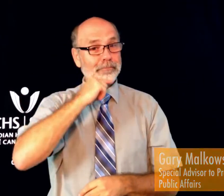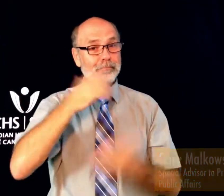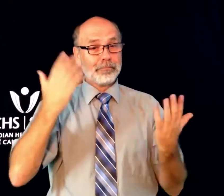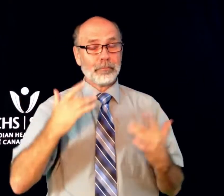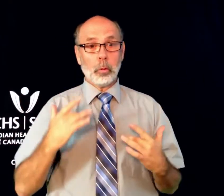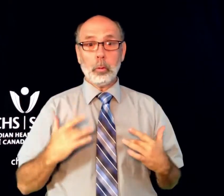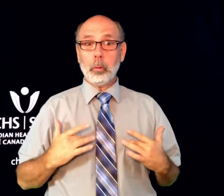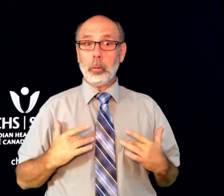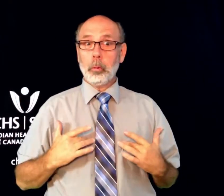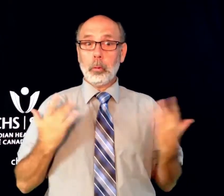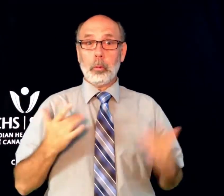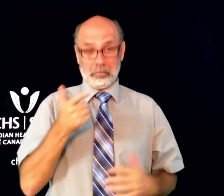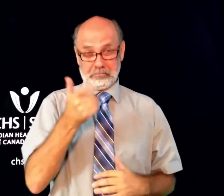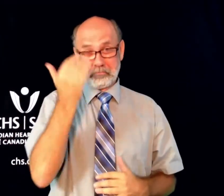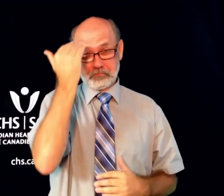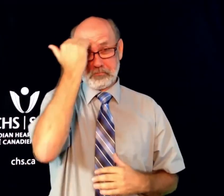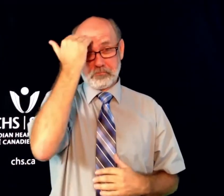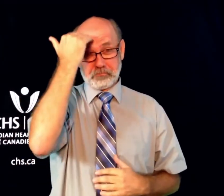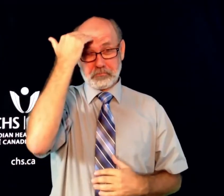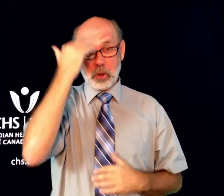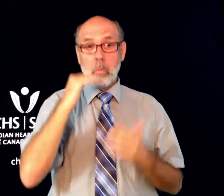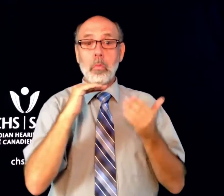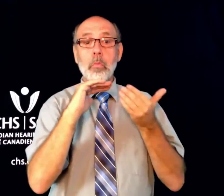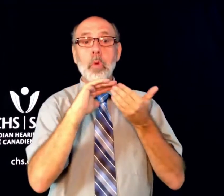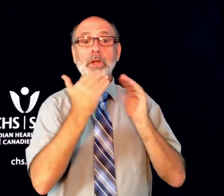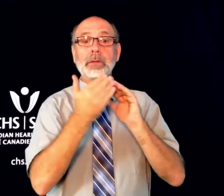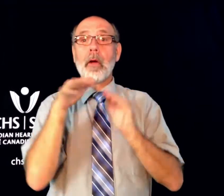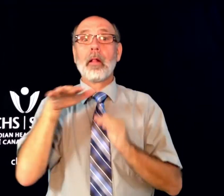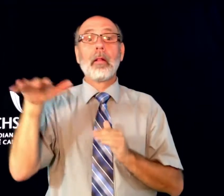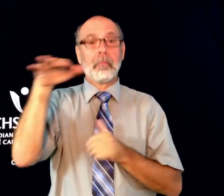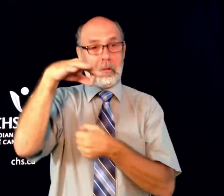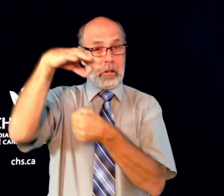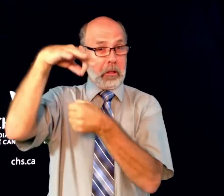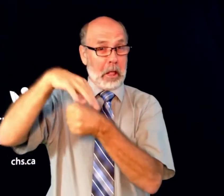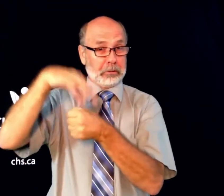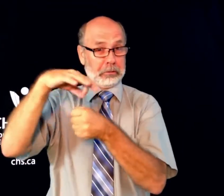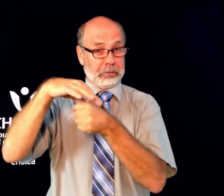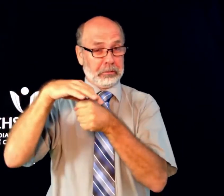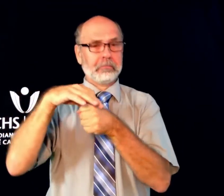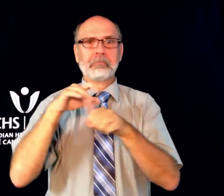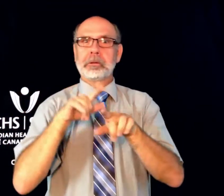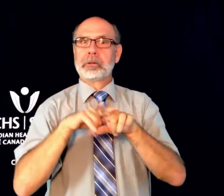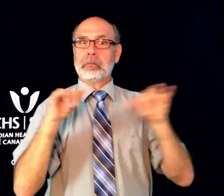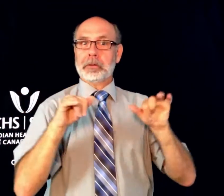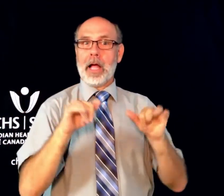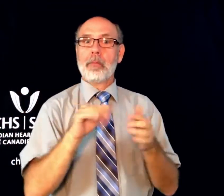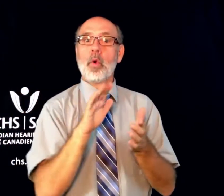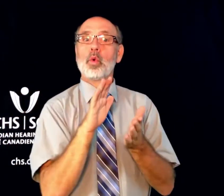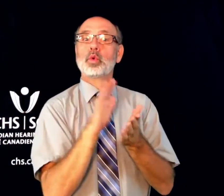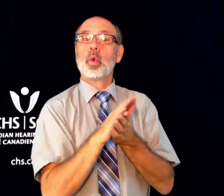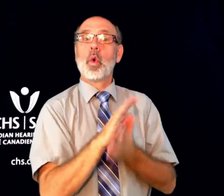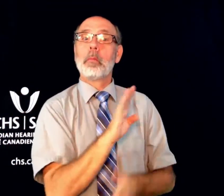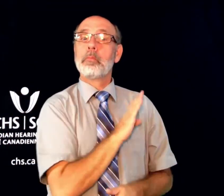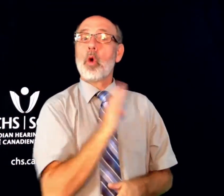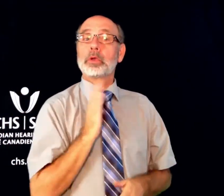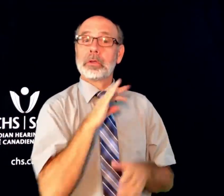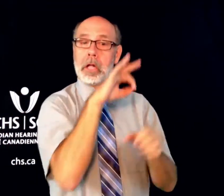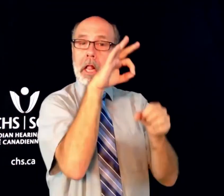and it's time for municipal elections, as